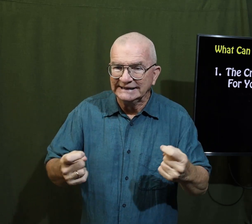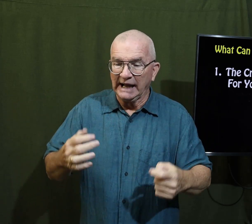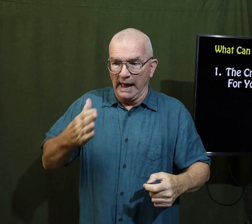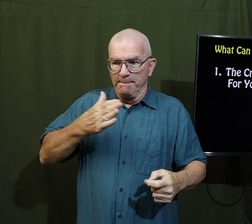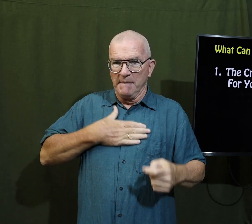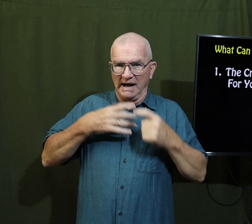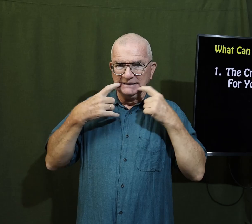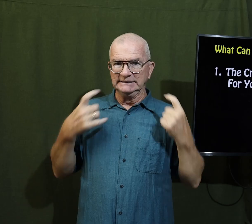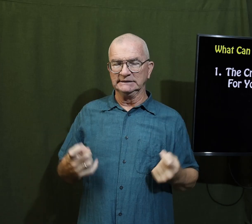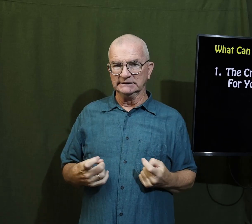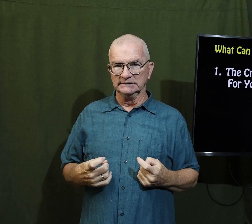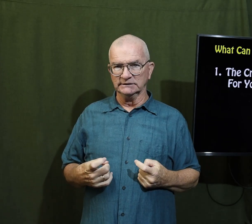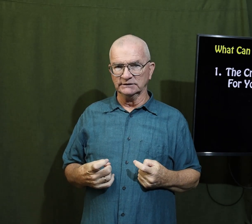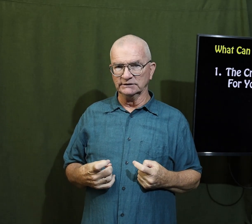and for my sins